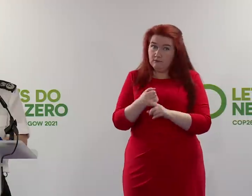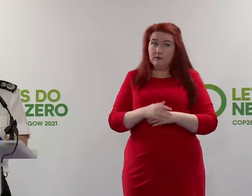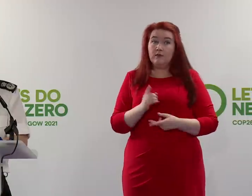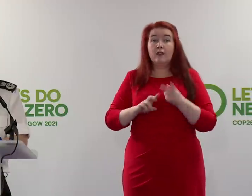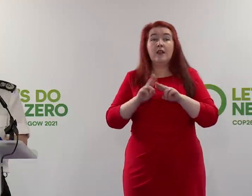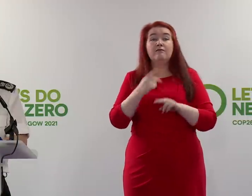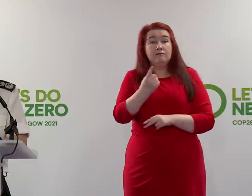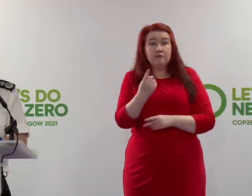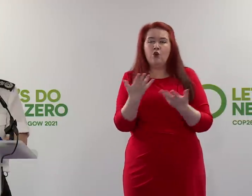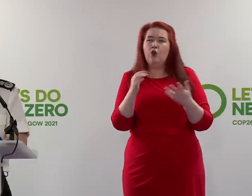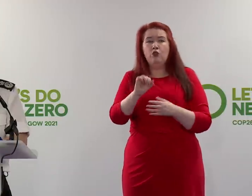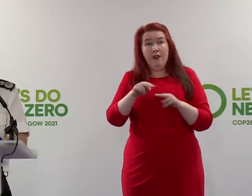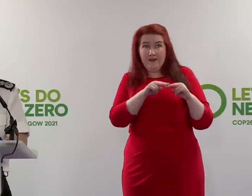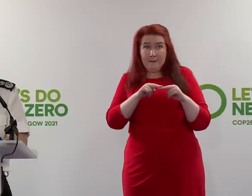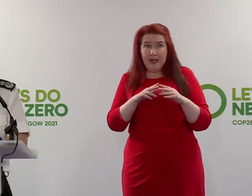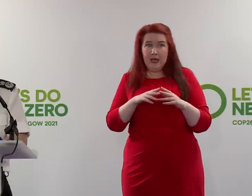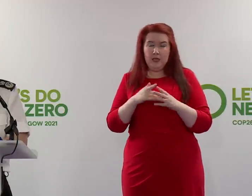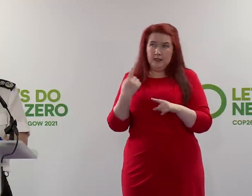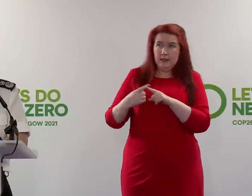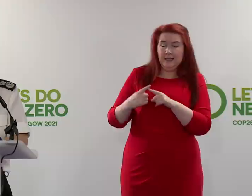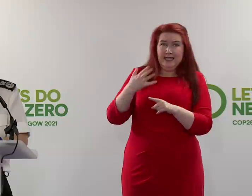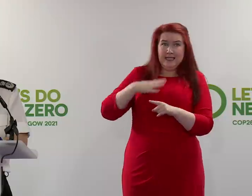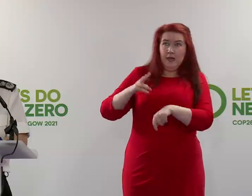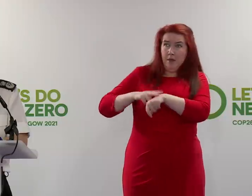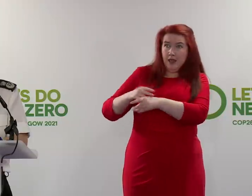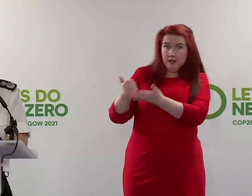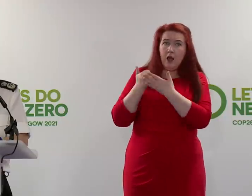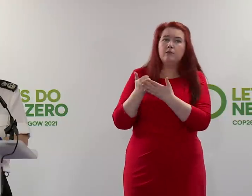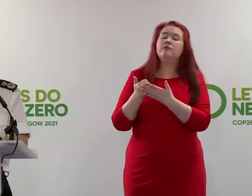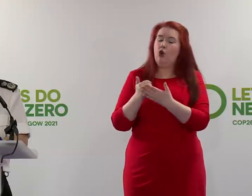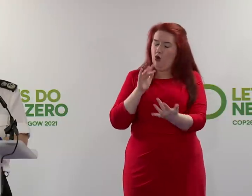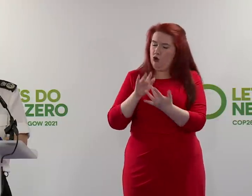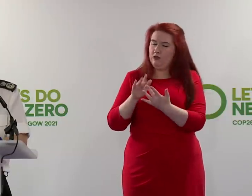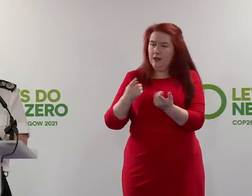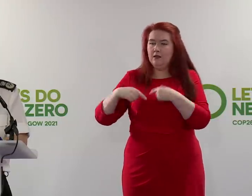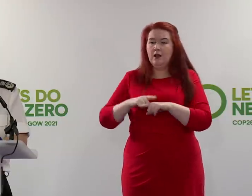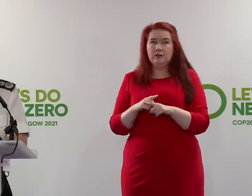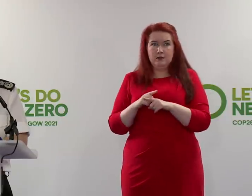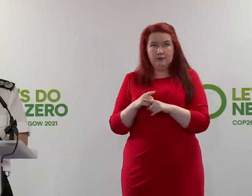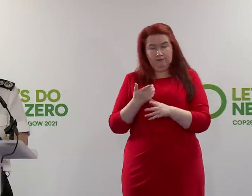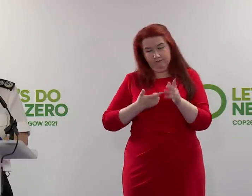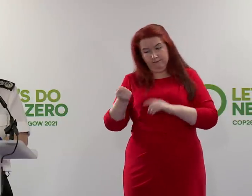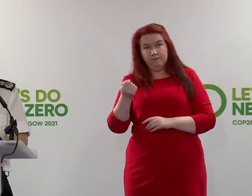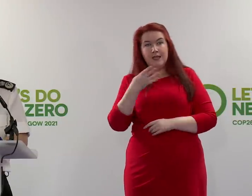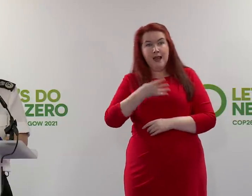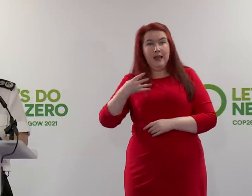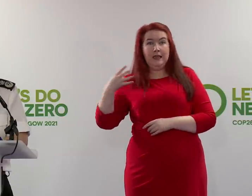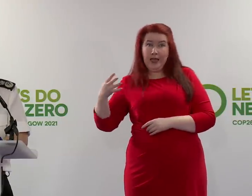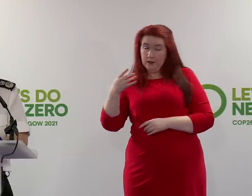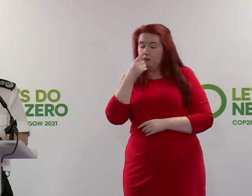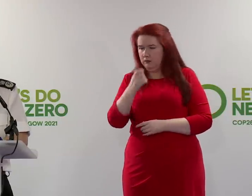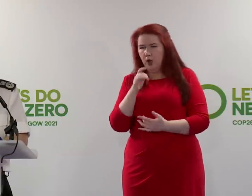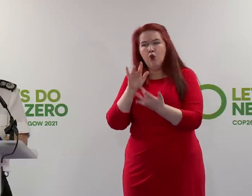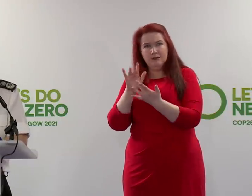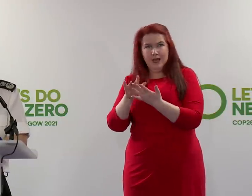or your family at any time need police assistance, contact us, call 999 in emergency. We are here to help